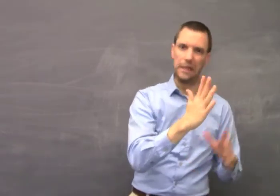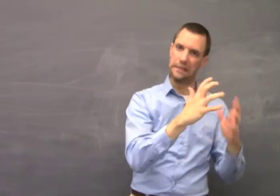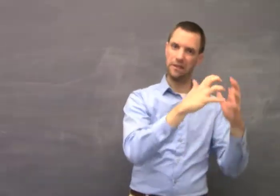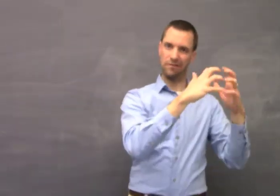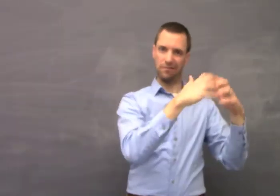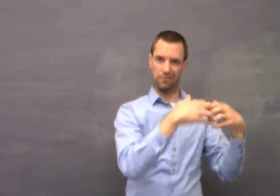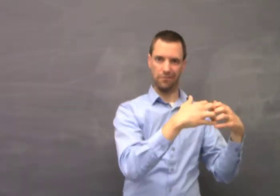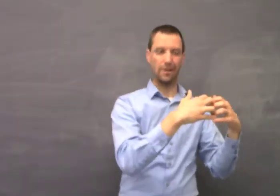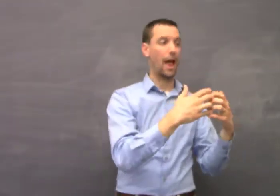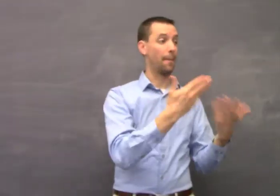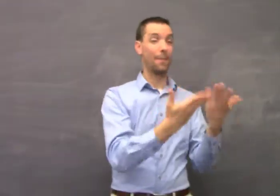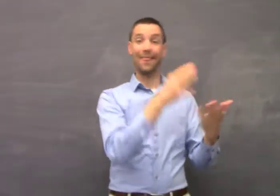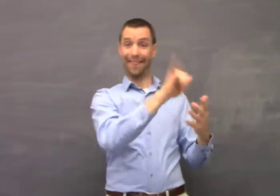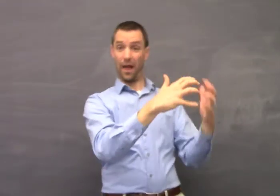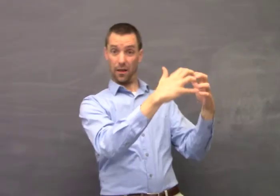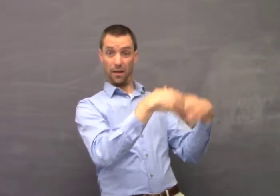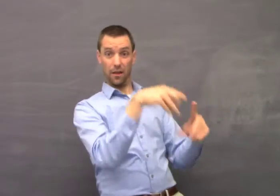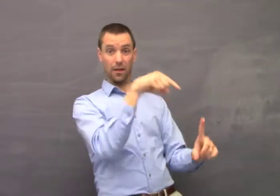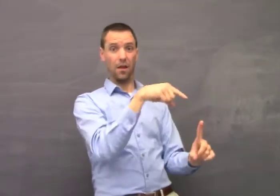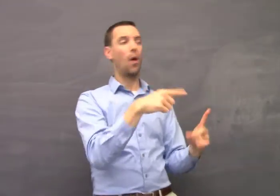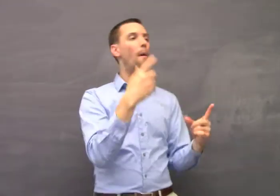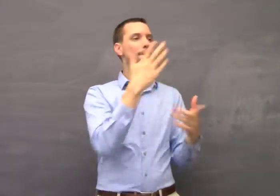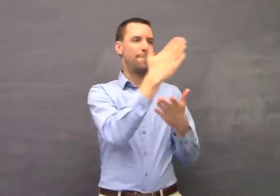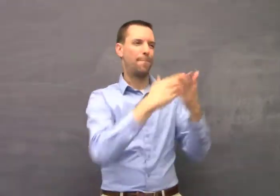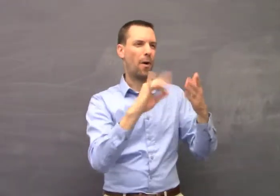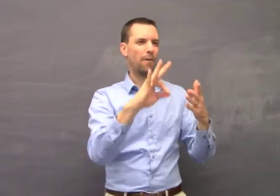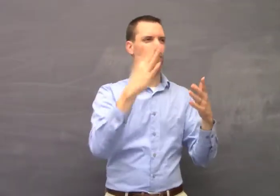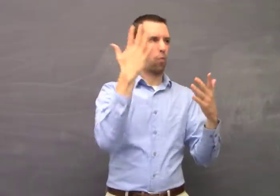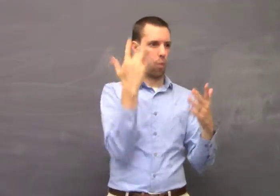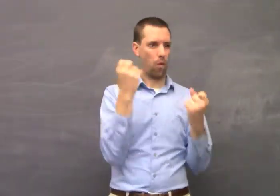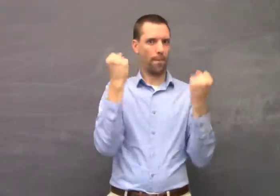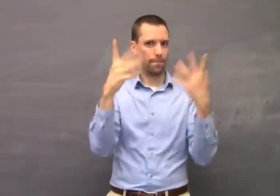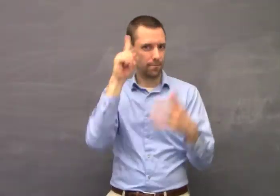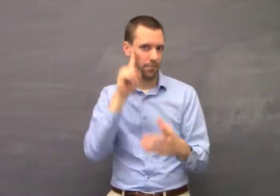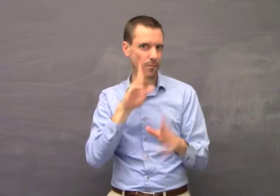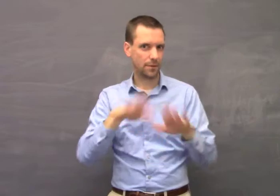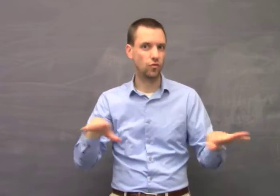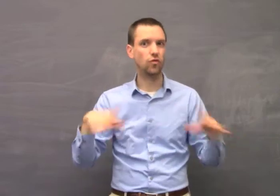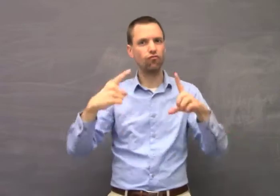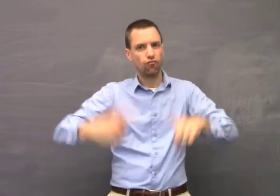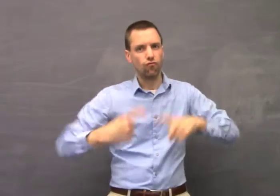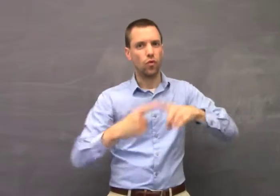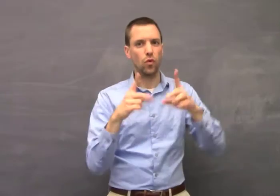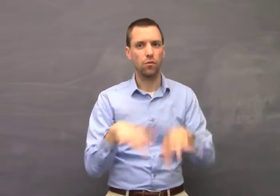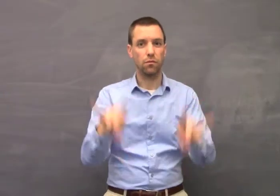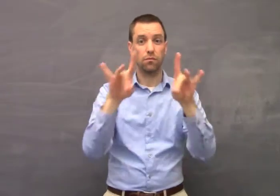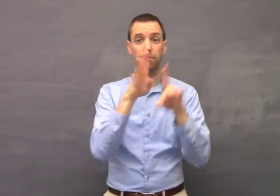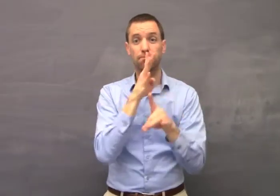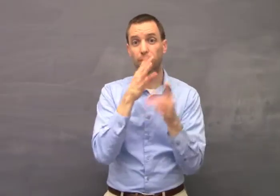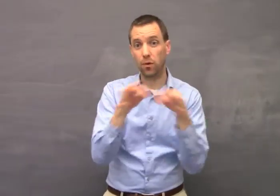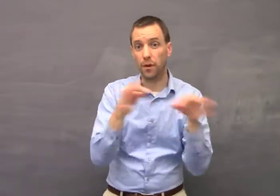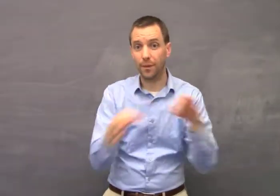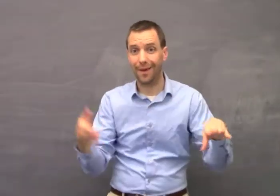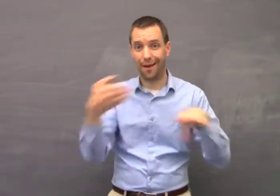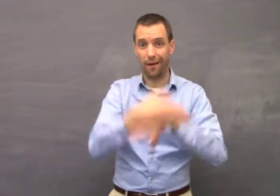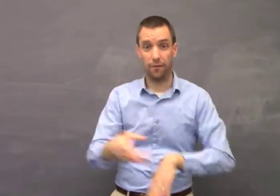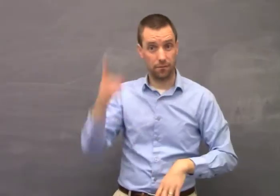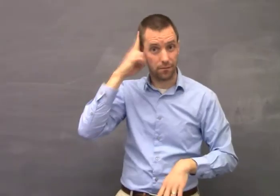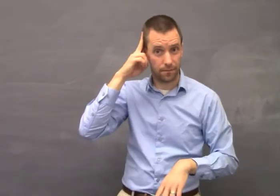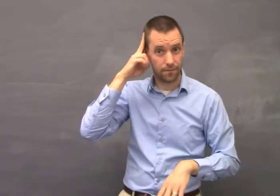implicit learning would be impacted. And that decrease in implicit learning ability might